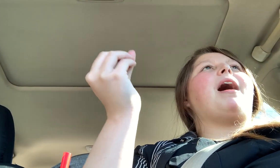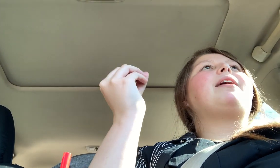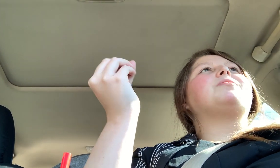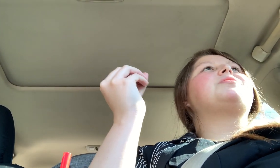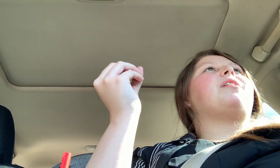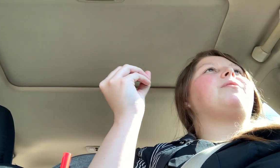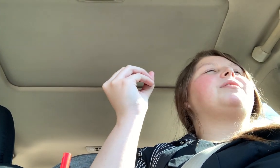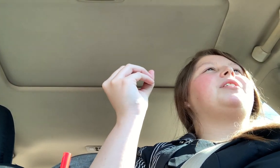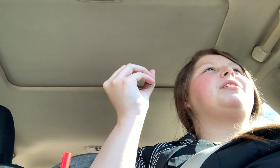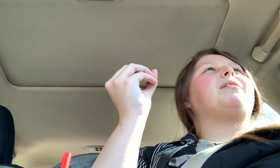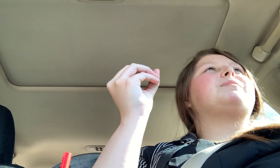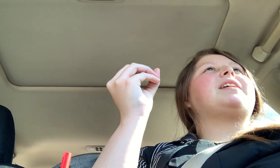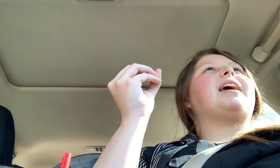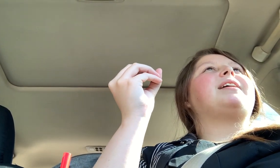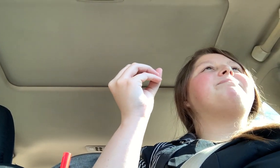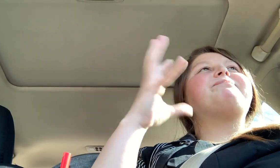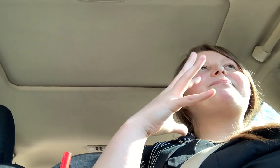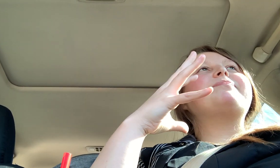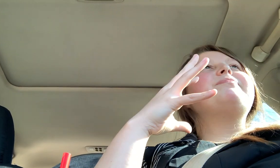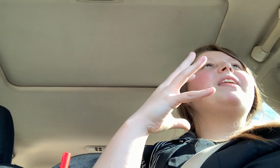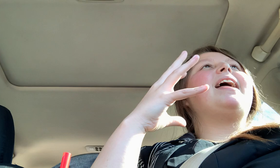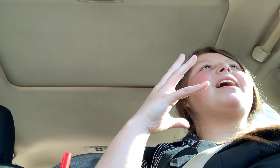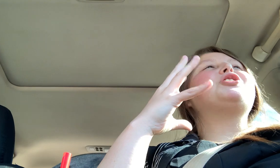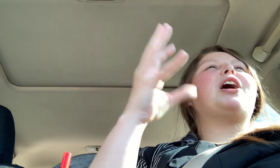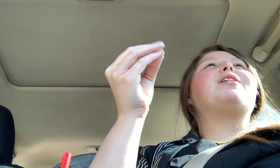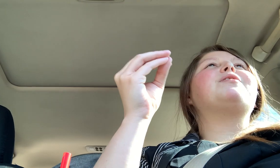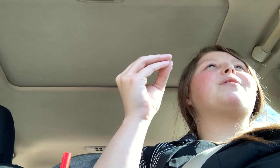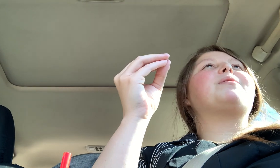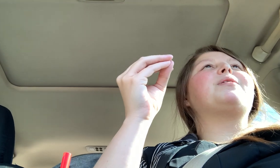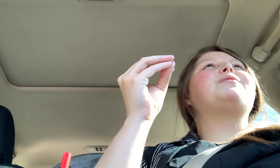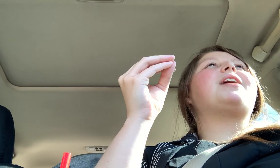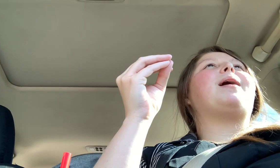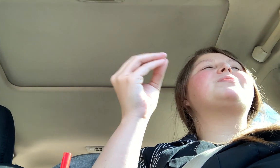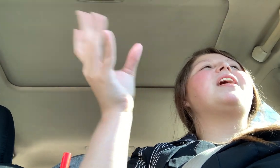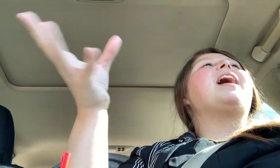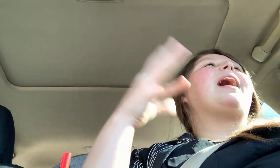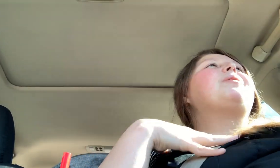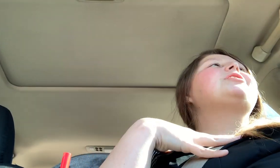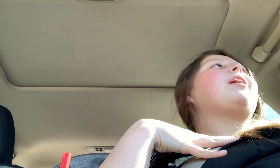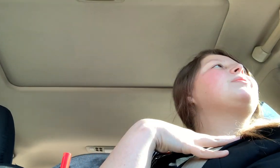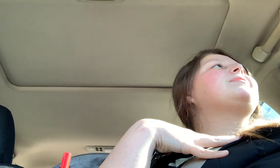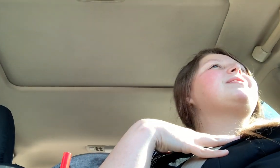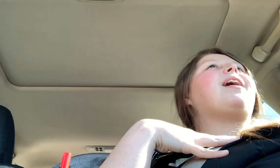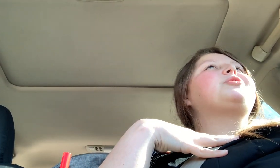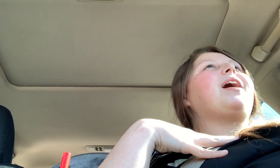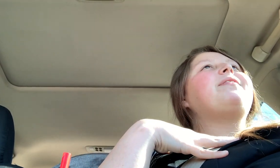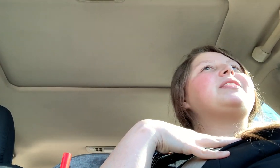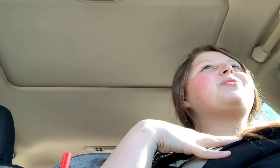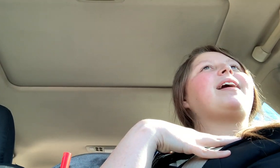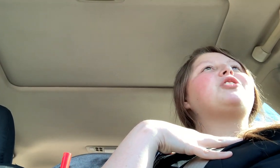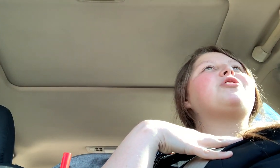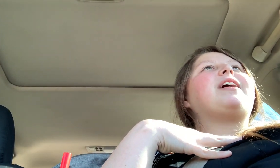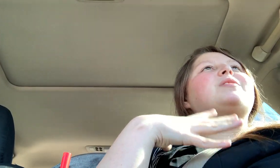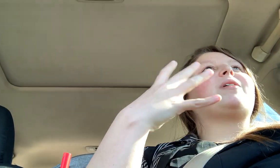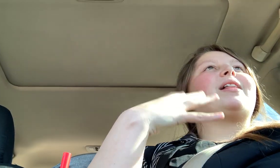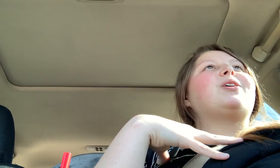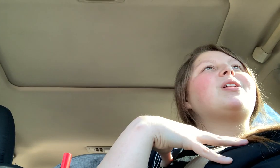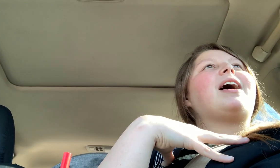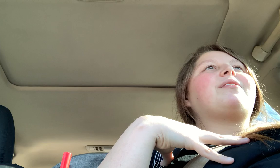milestone. You know what I'm saying? And I shouted from the rooftops, I wish I was not driving so I could show you guys what I look like